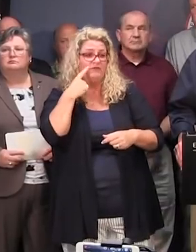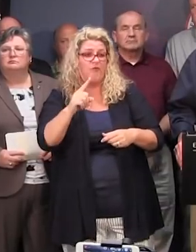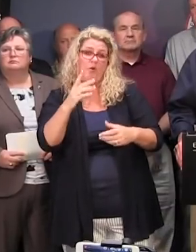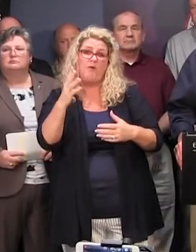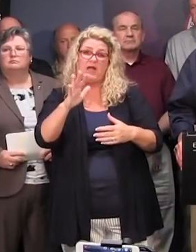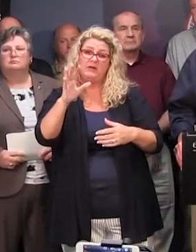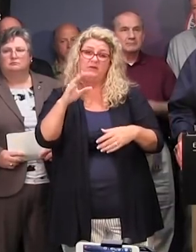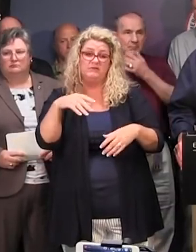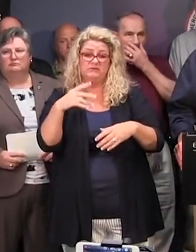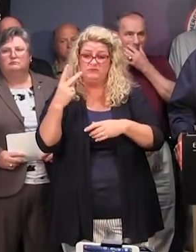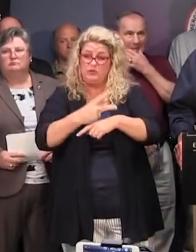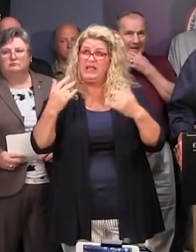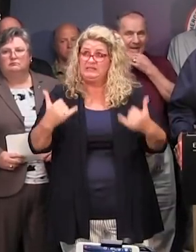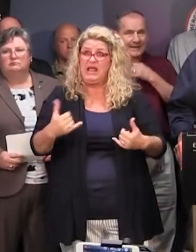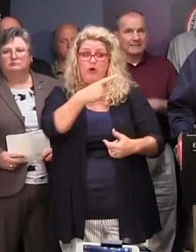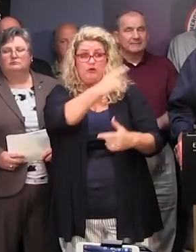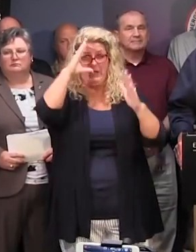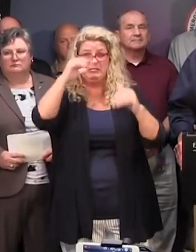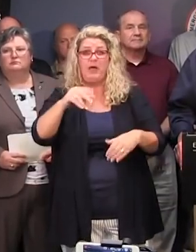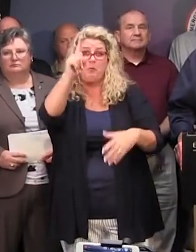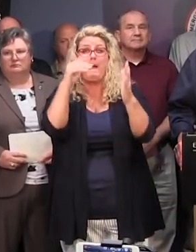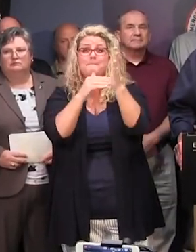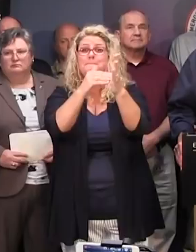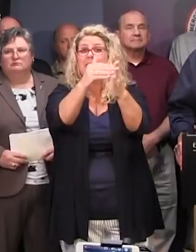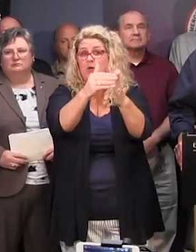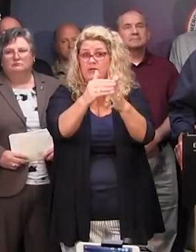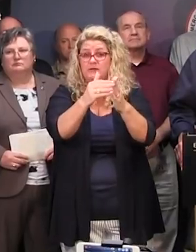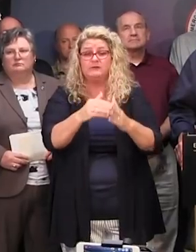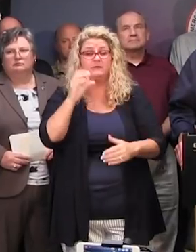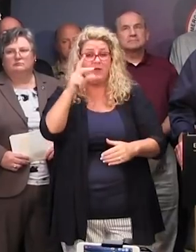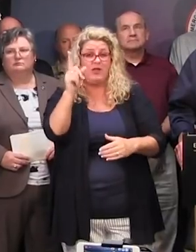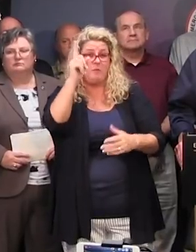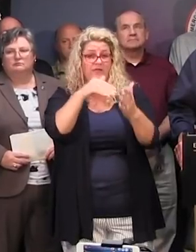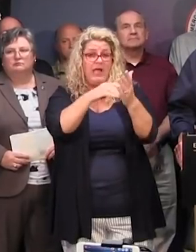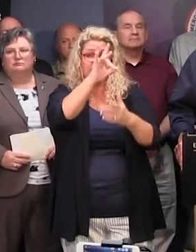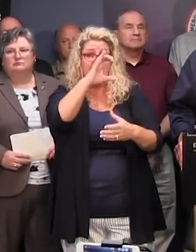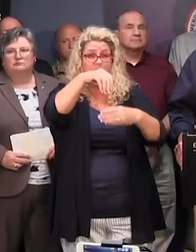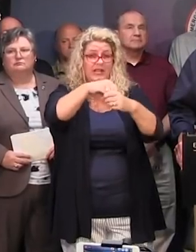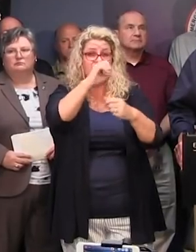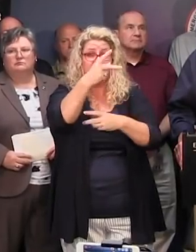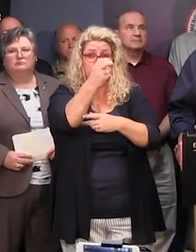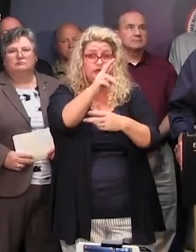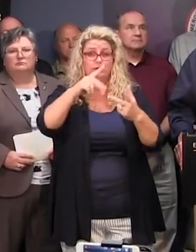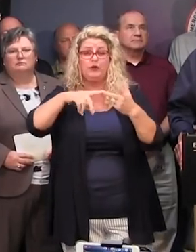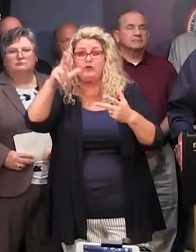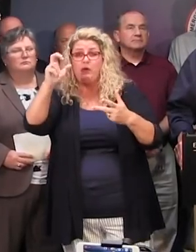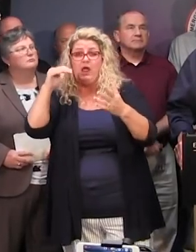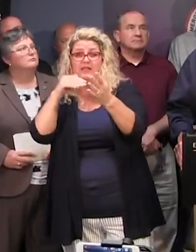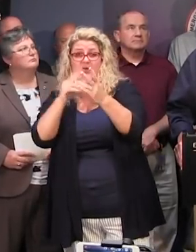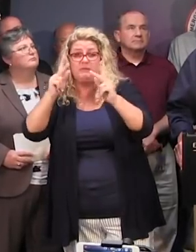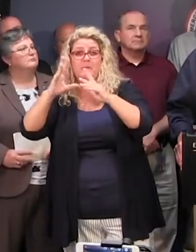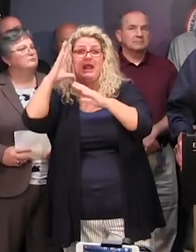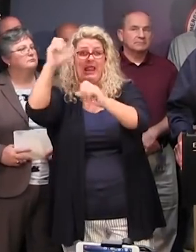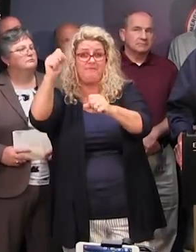million people to evacuate. You're at 300,000, you have 1,800 people in shelters. Are you concerned that people aren't listening? No,